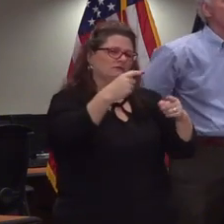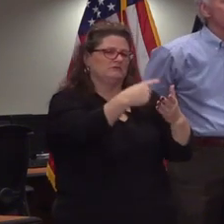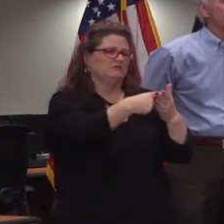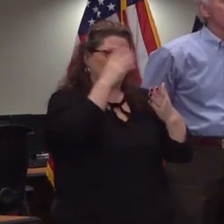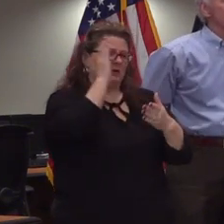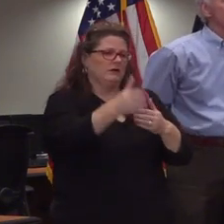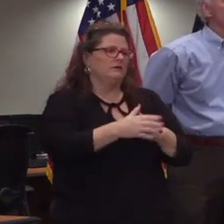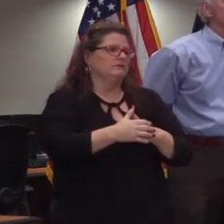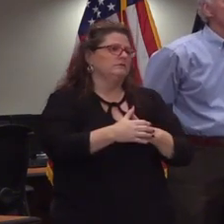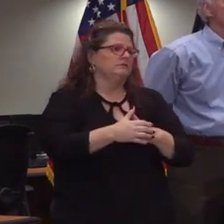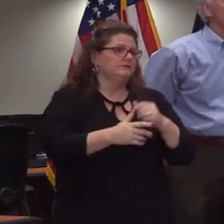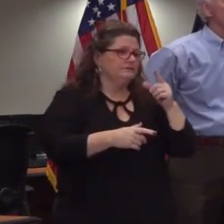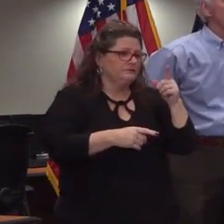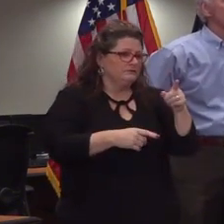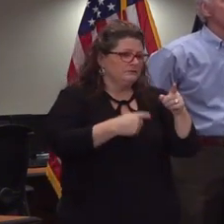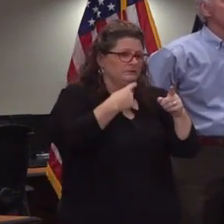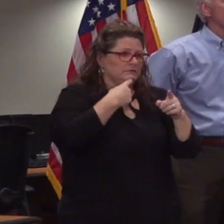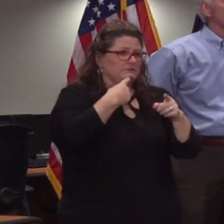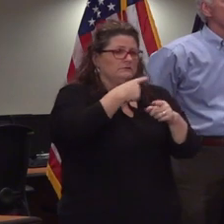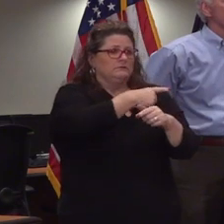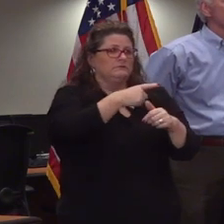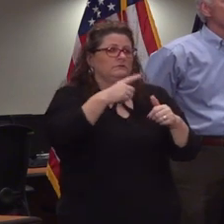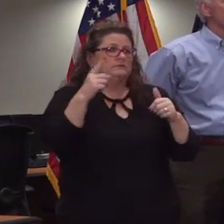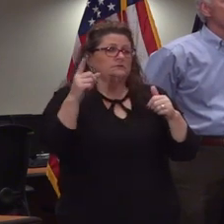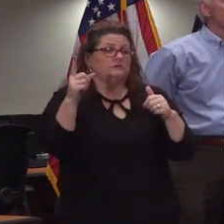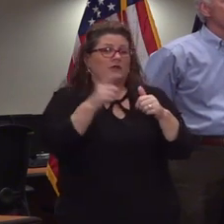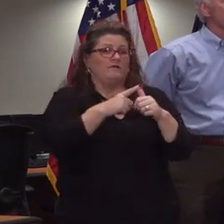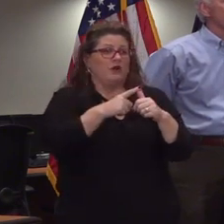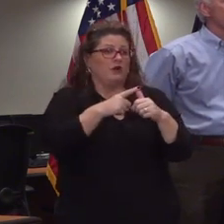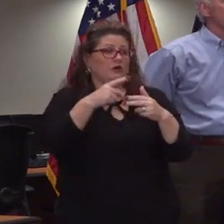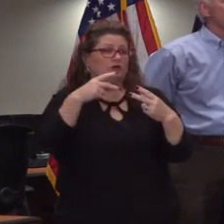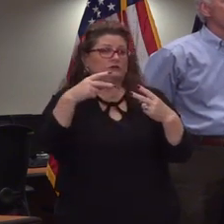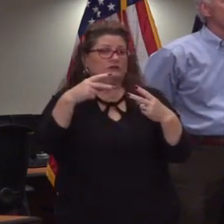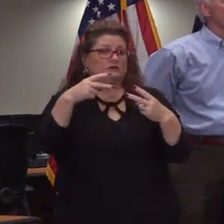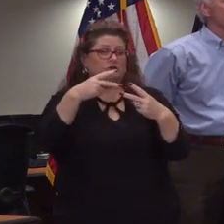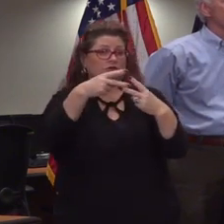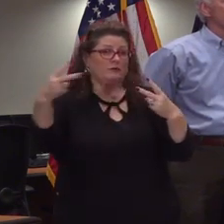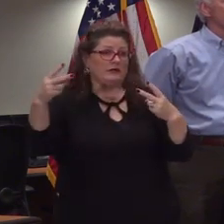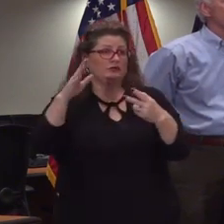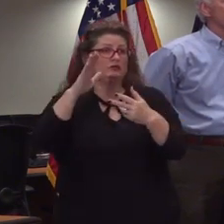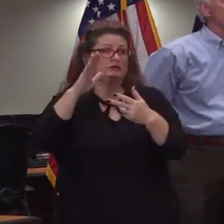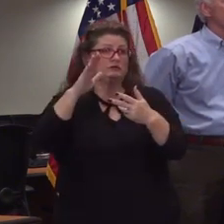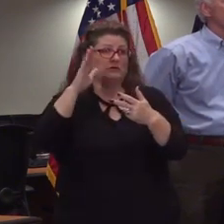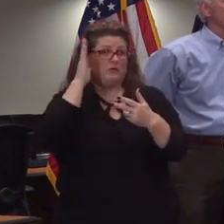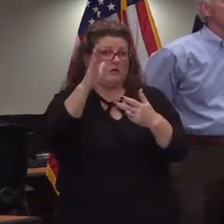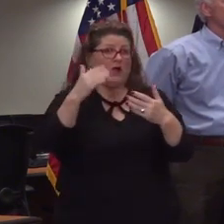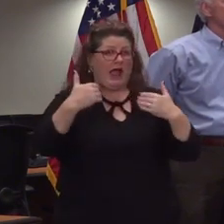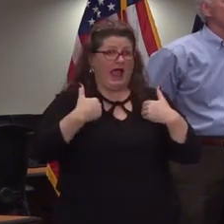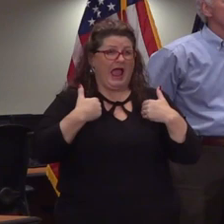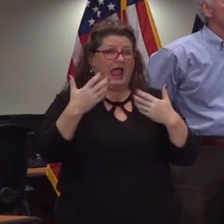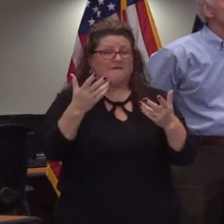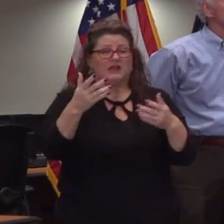so you mentioned the first couple of weeks could be remediation so should a third grade teacher essentially be teaching second grade material possibly